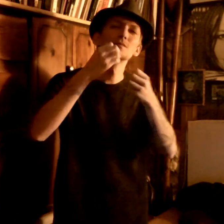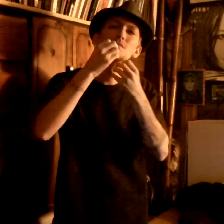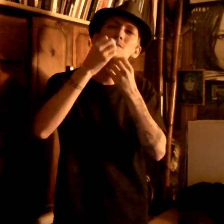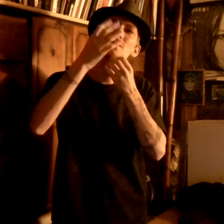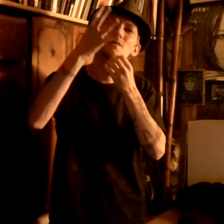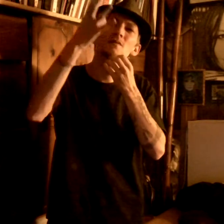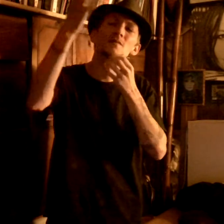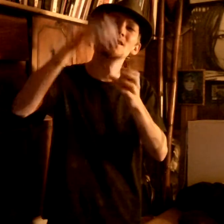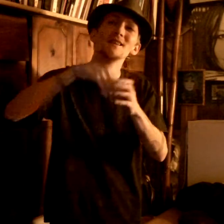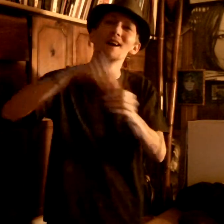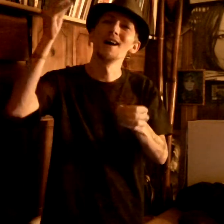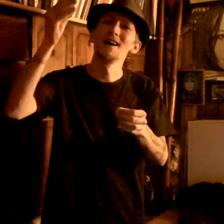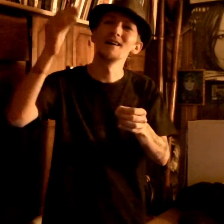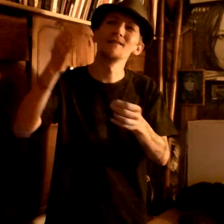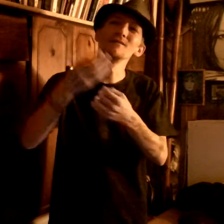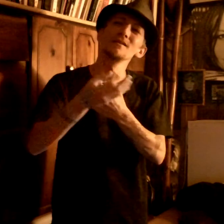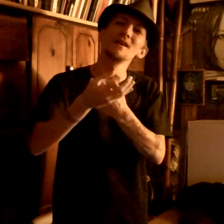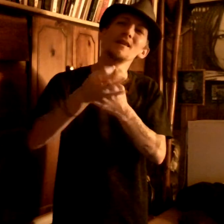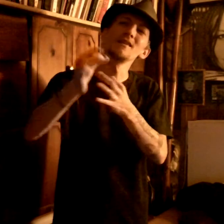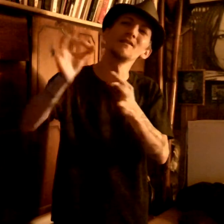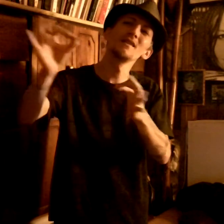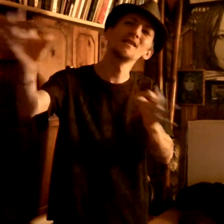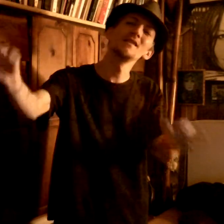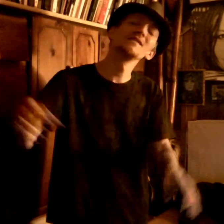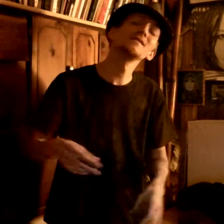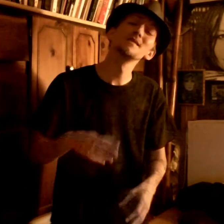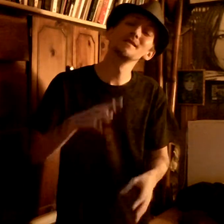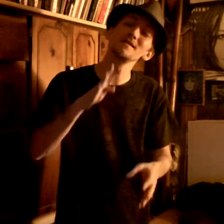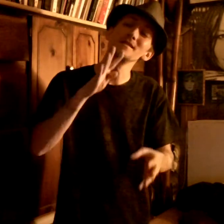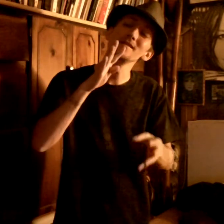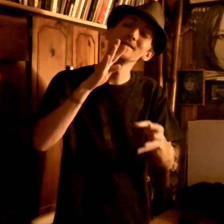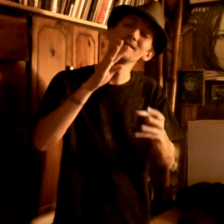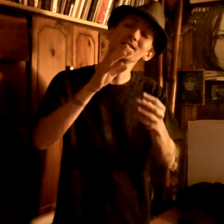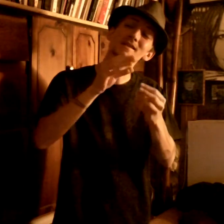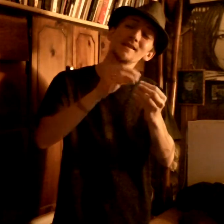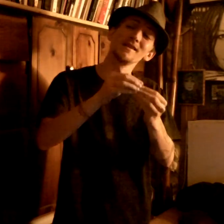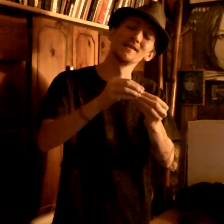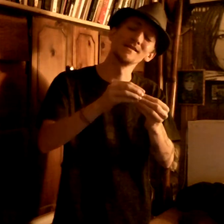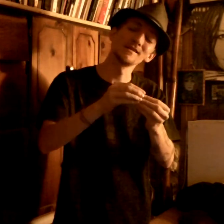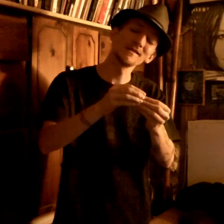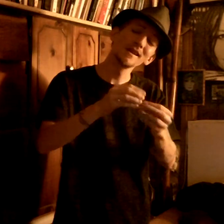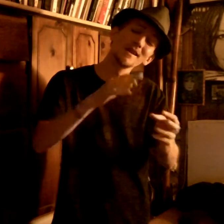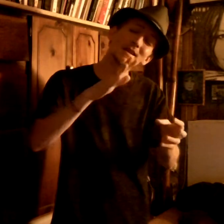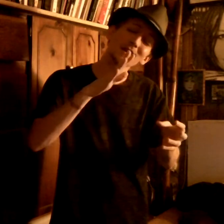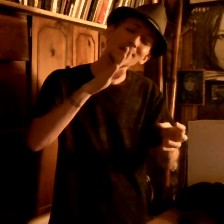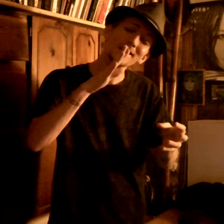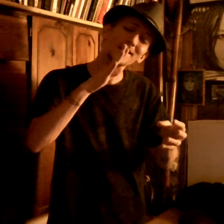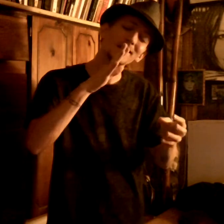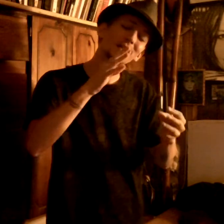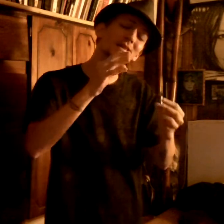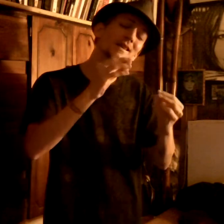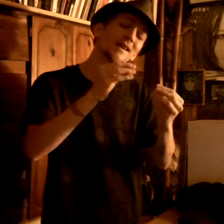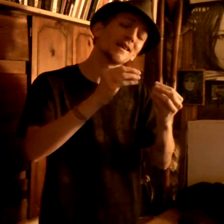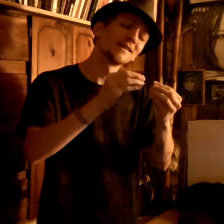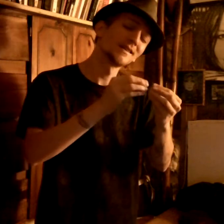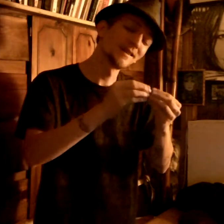blow me out of this Kiss, kiss